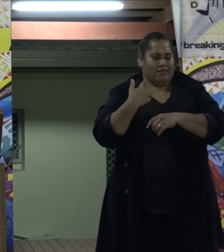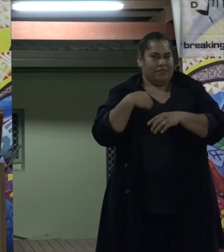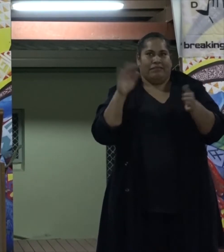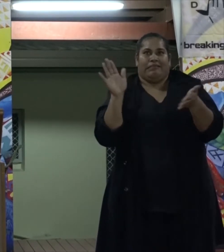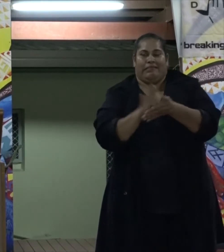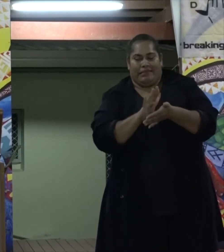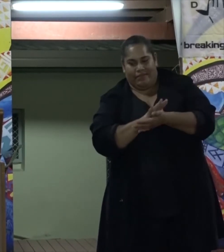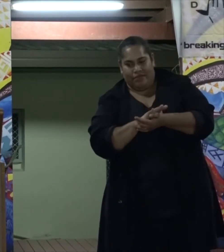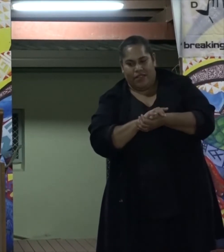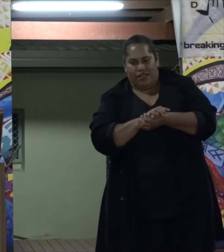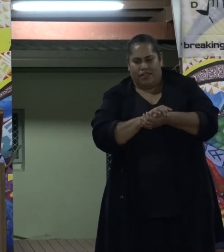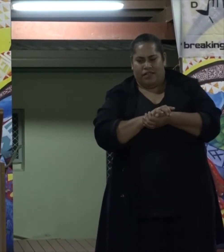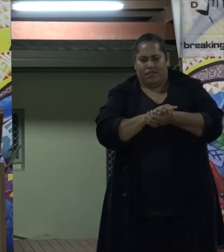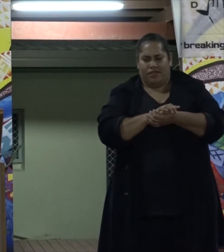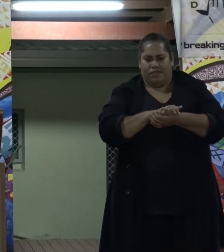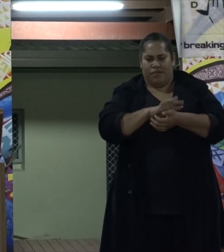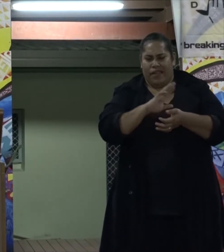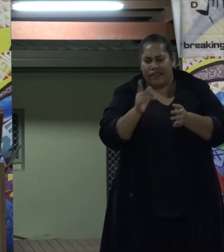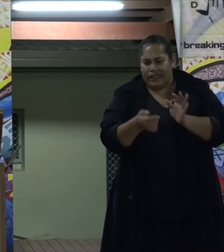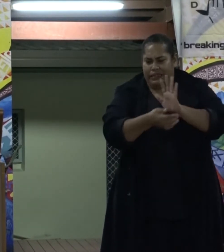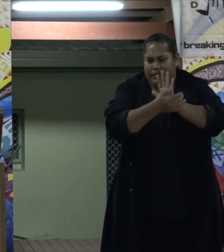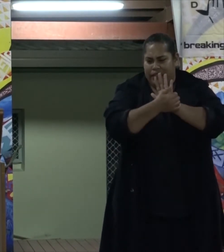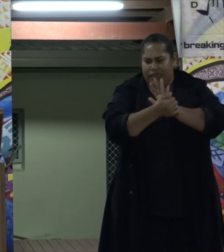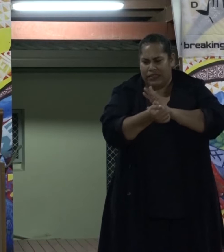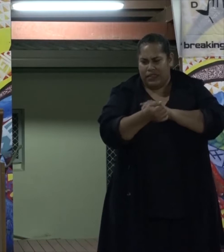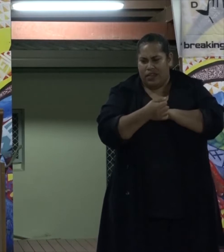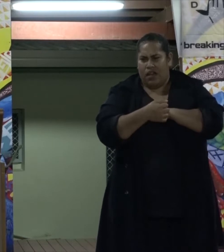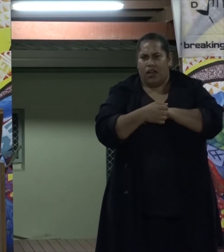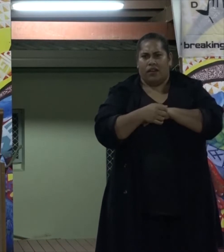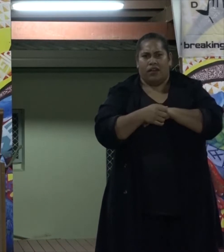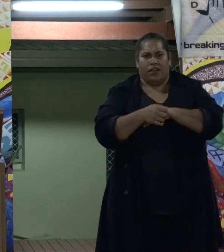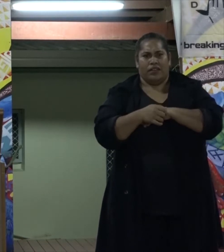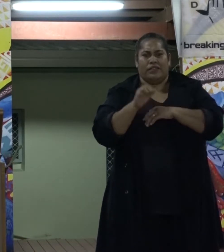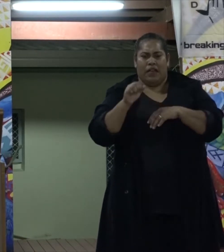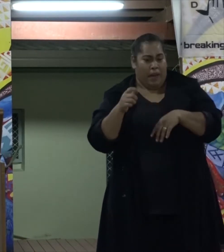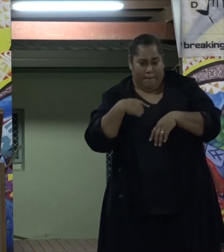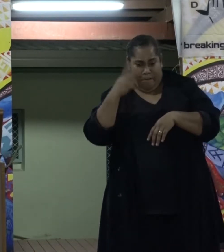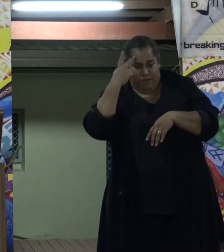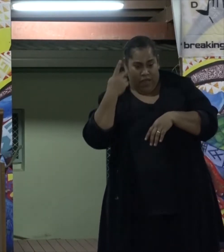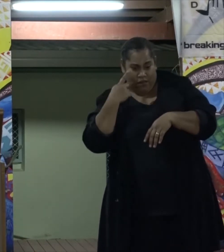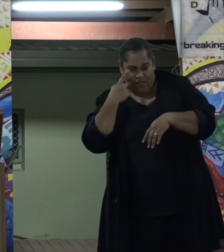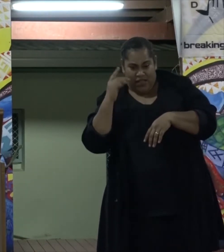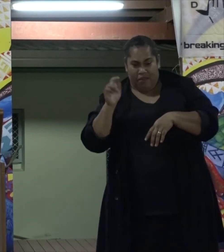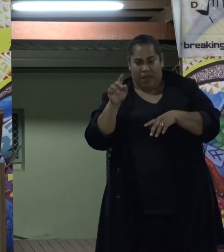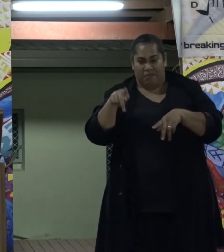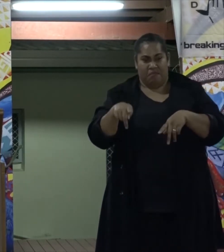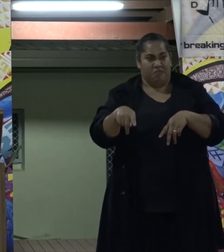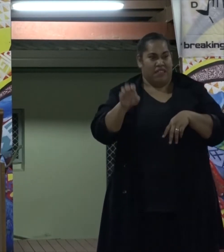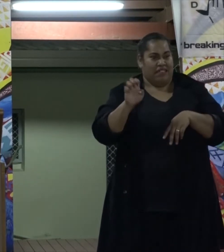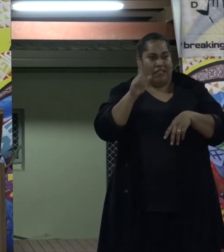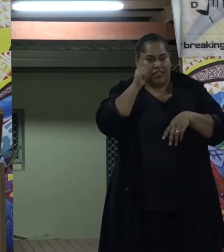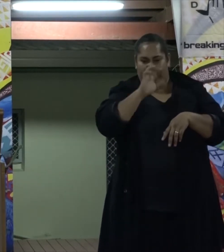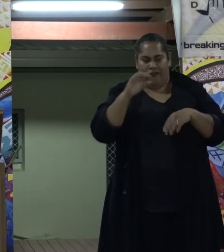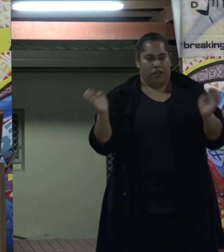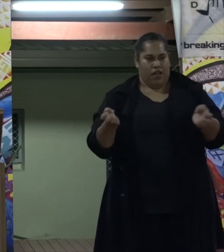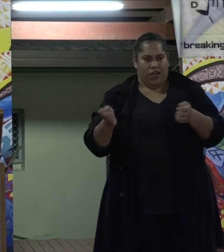However, these skills stayed in a defined space, as neither my parents nor my PE teachers were encouraging. Despite